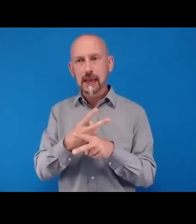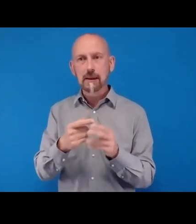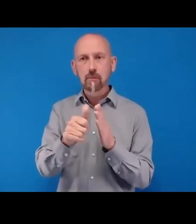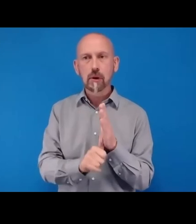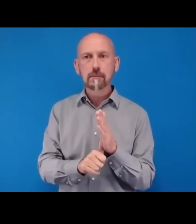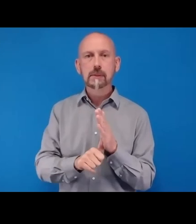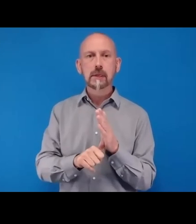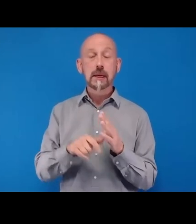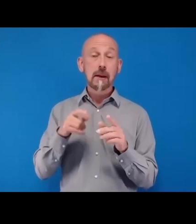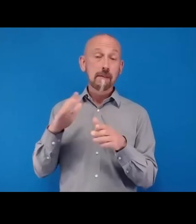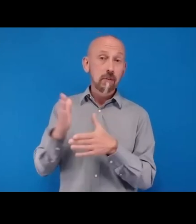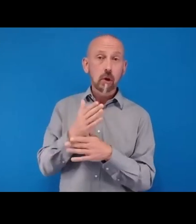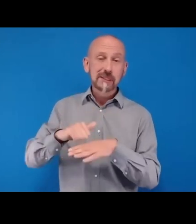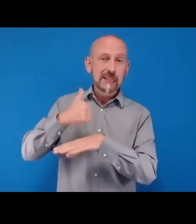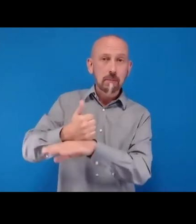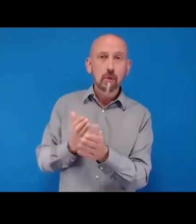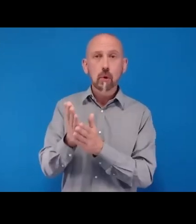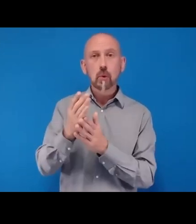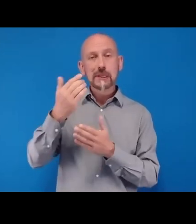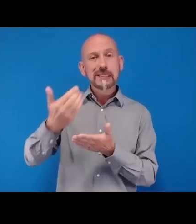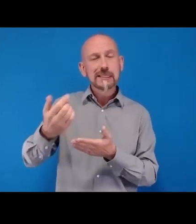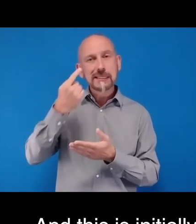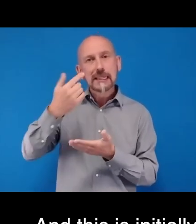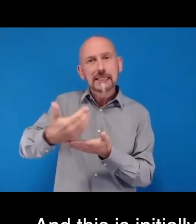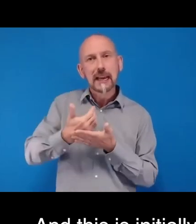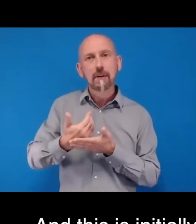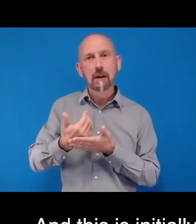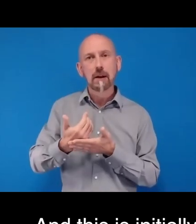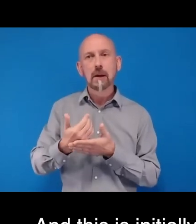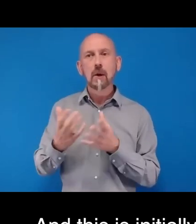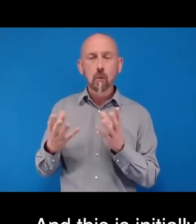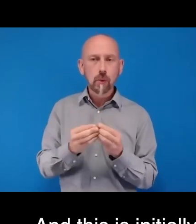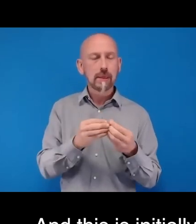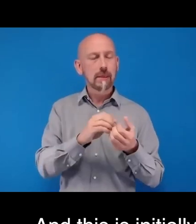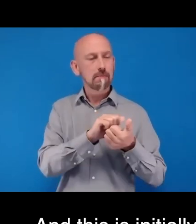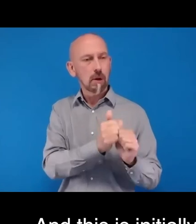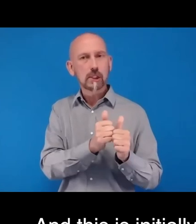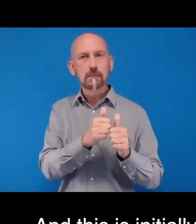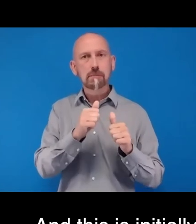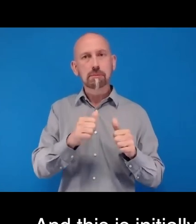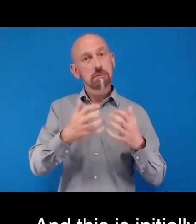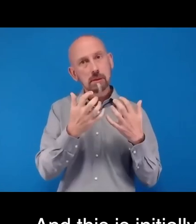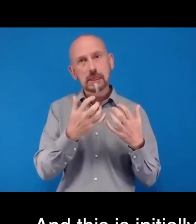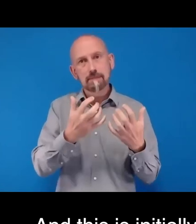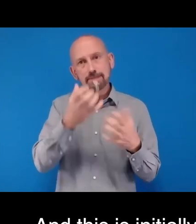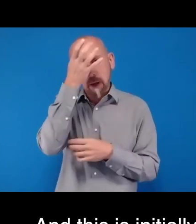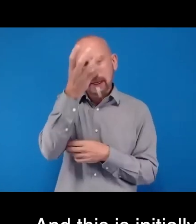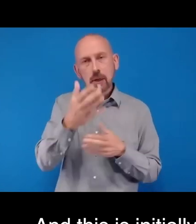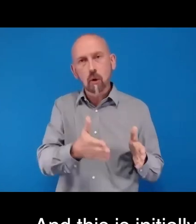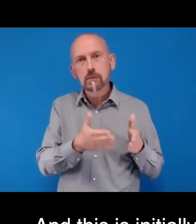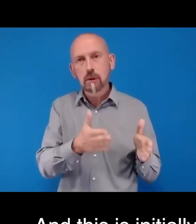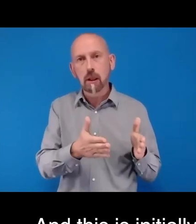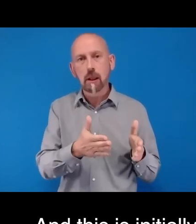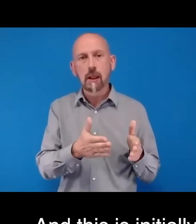by sightsever in partnership with public sector hospitals and public renowned charity hospitals,